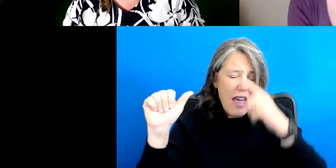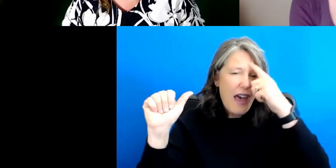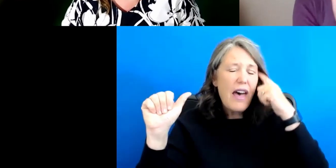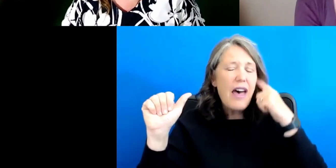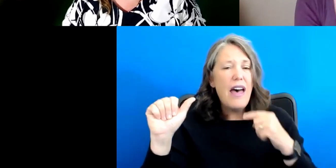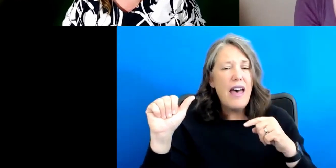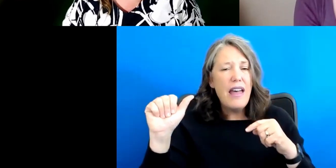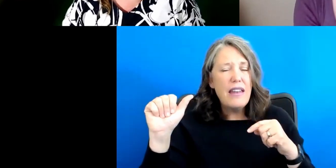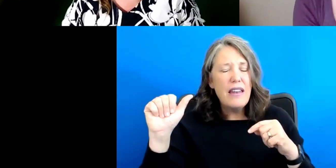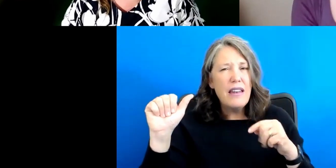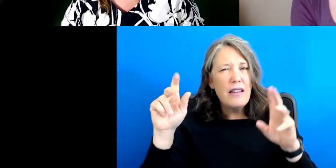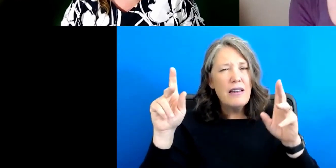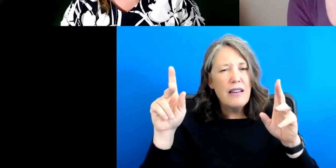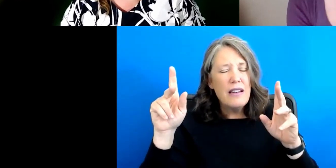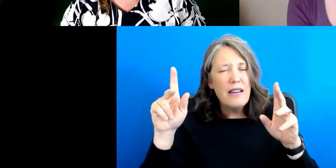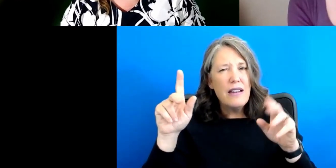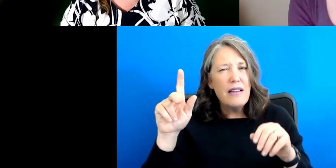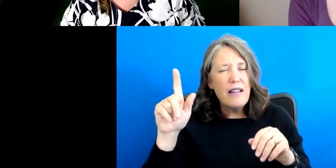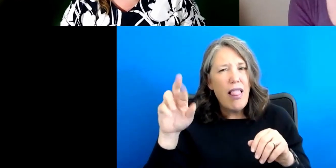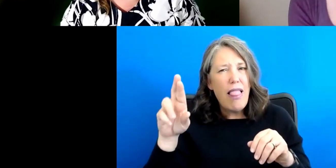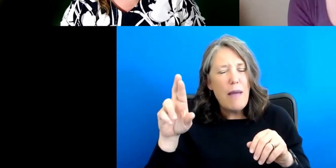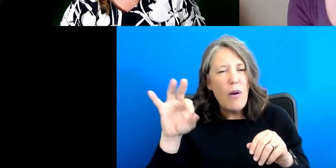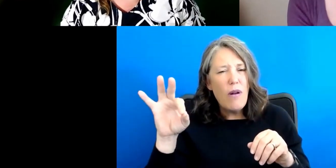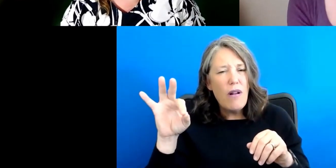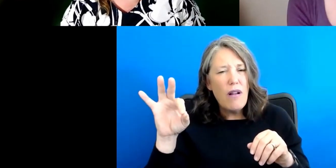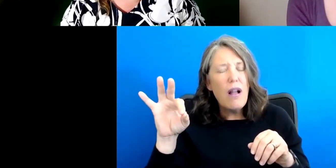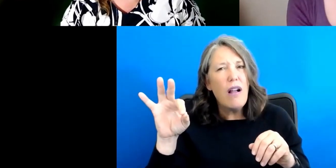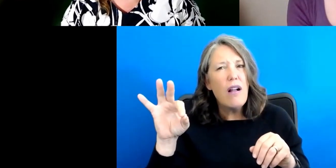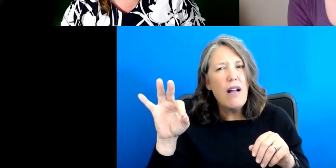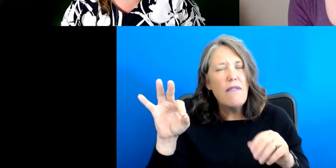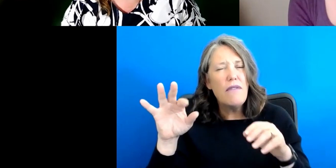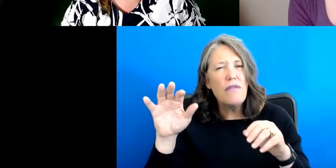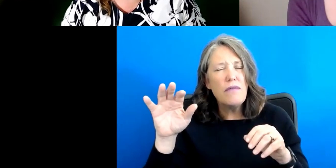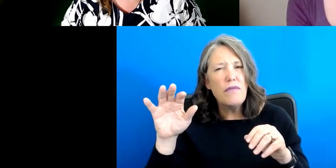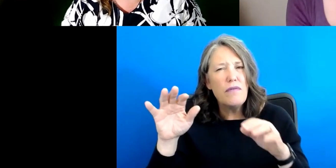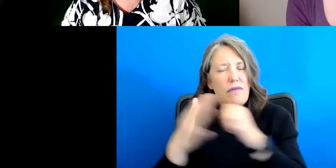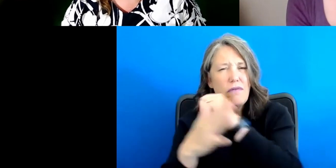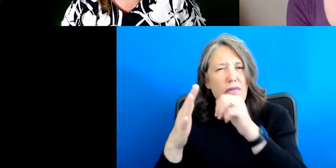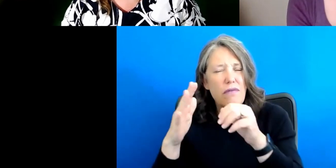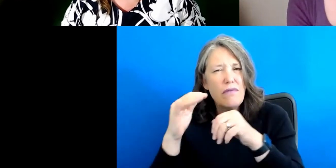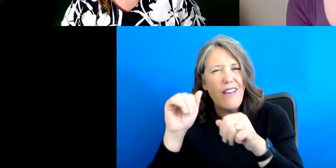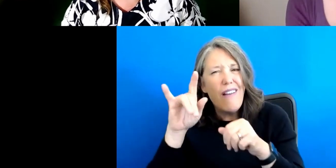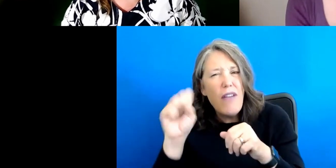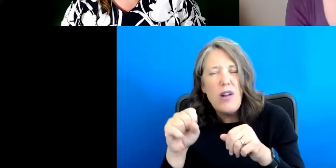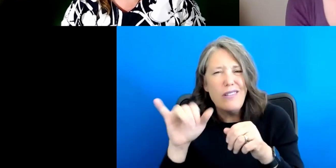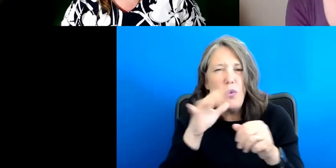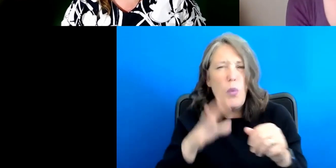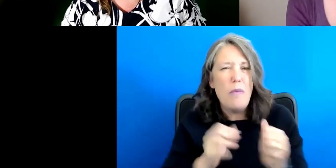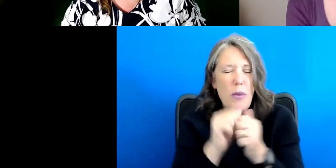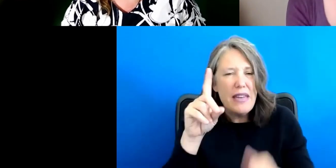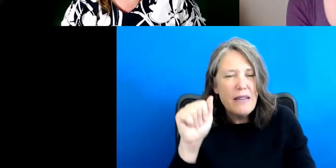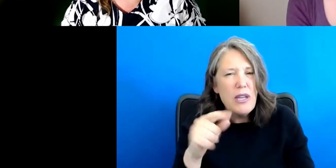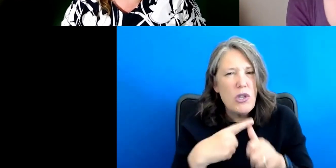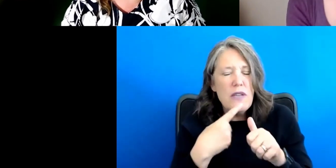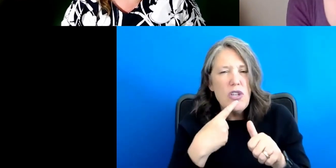labor, social affairs, martyrs and disabled, who was a woman with a disability. Um, she said for the first time in history, the